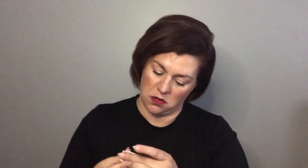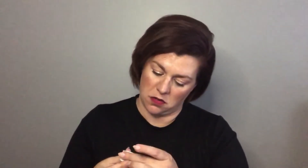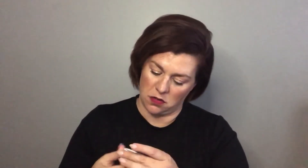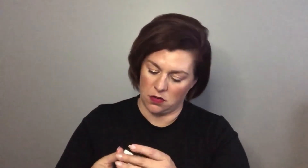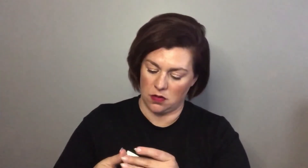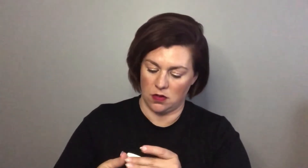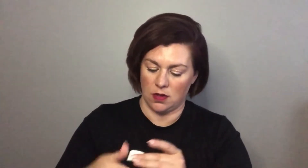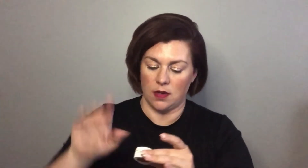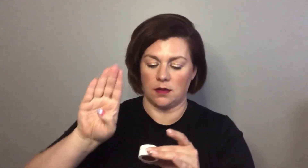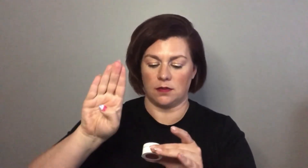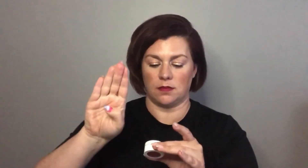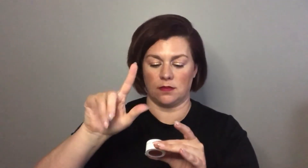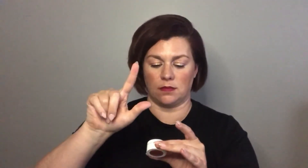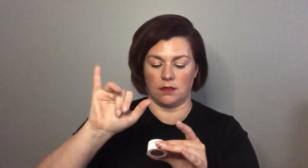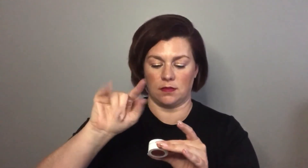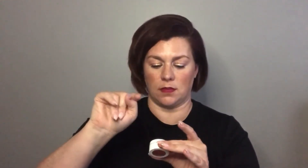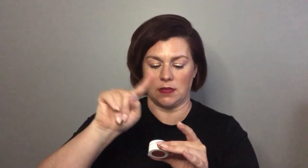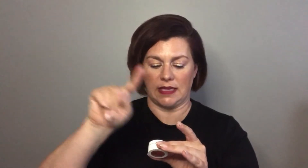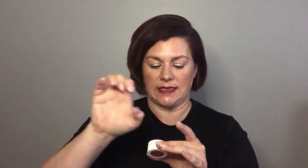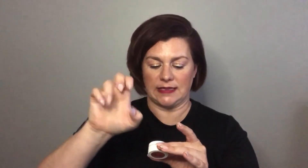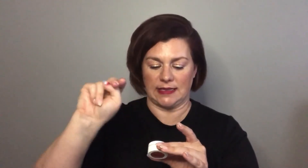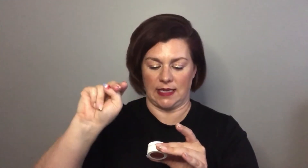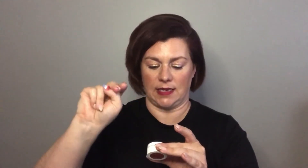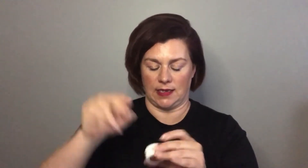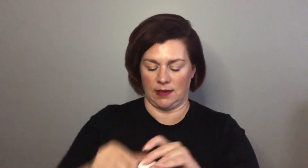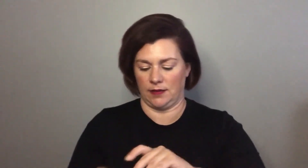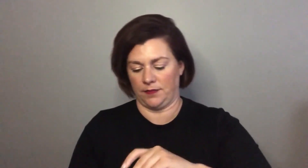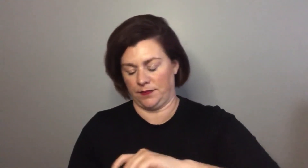before this is blitzen